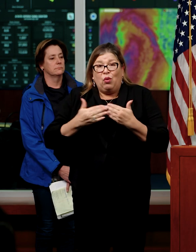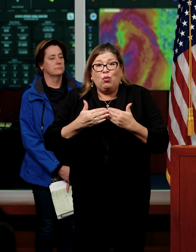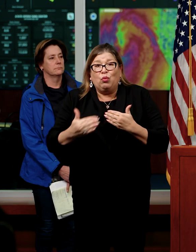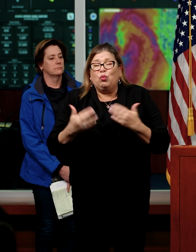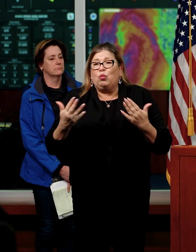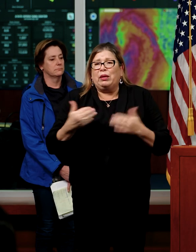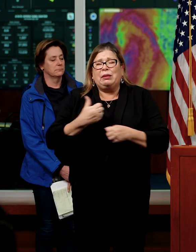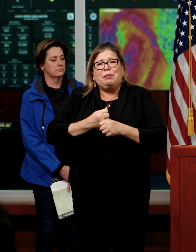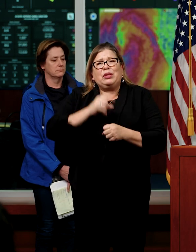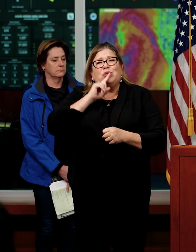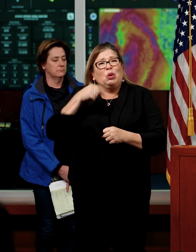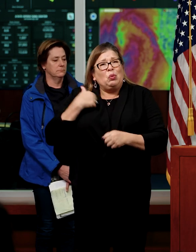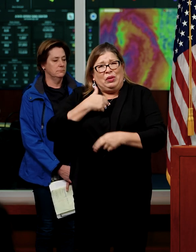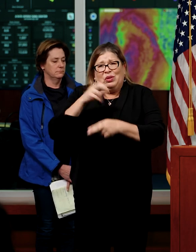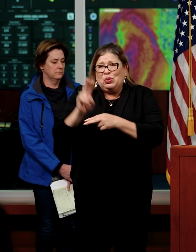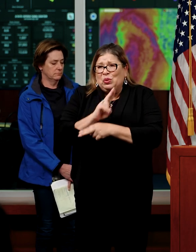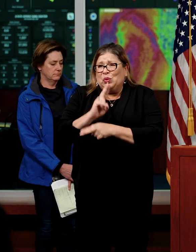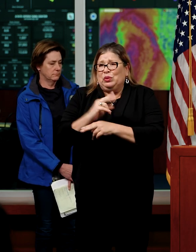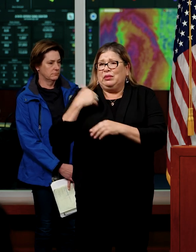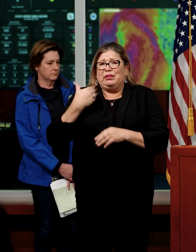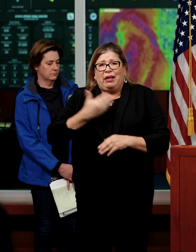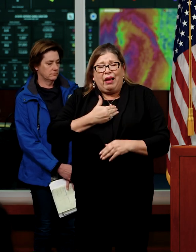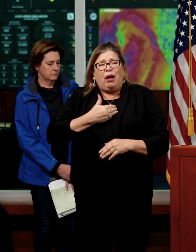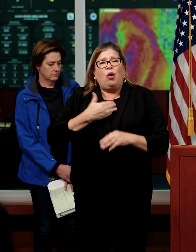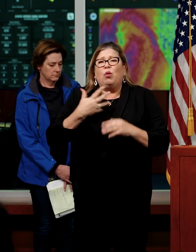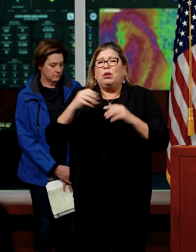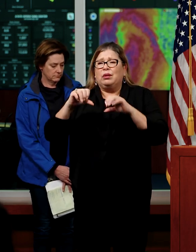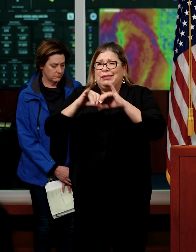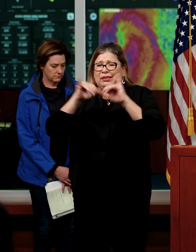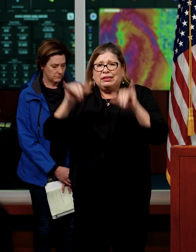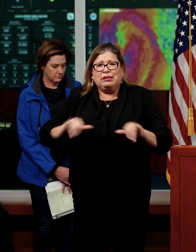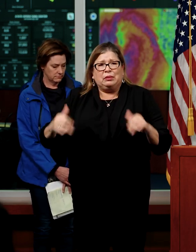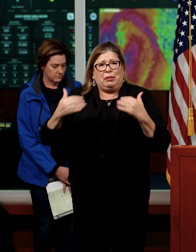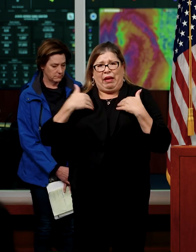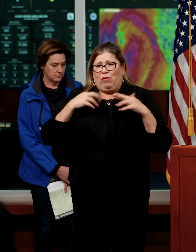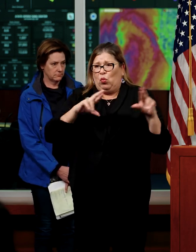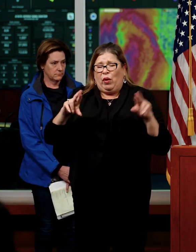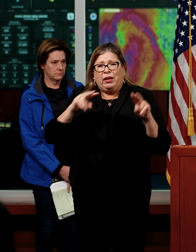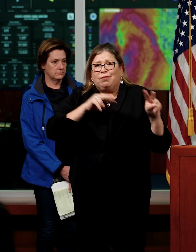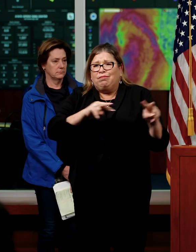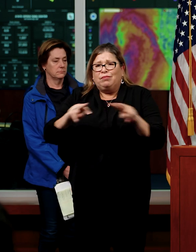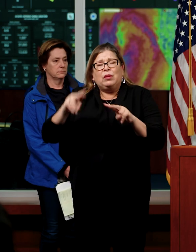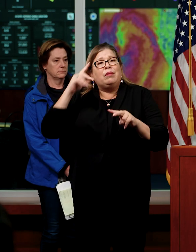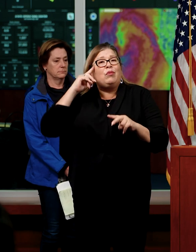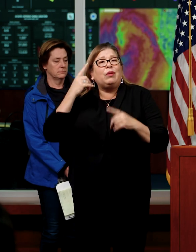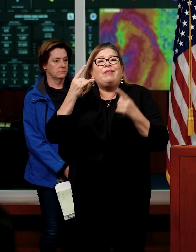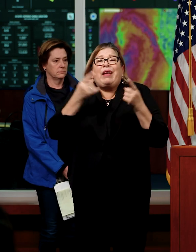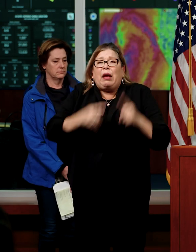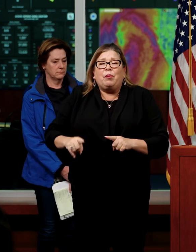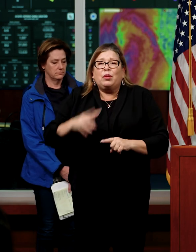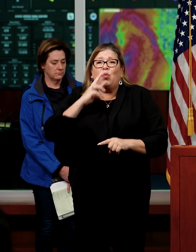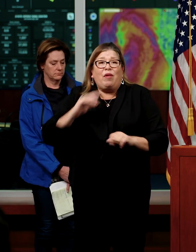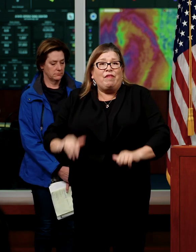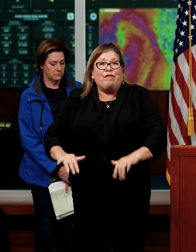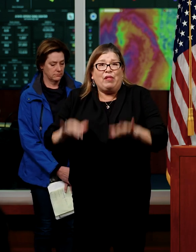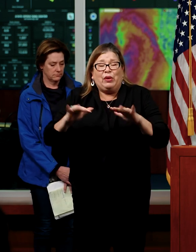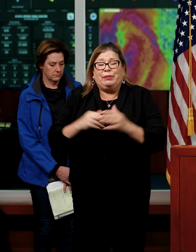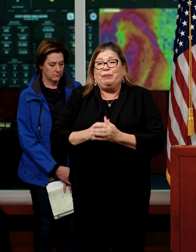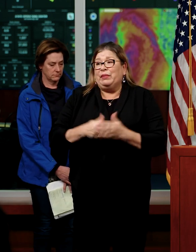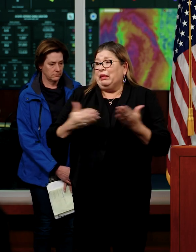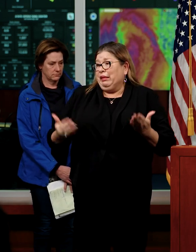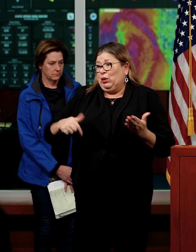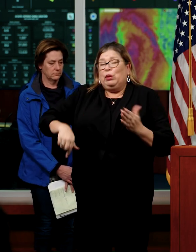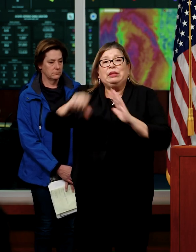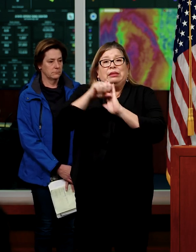-organized, long-established, and heavily-drilled framework of flood emergency response. We are here at the State Emergency